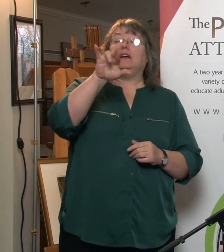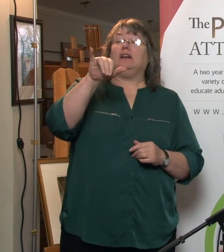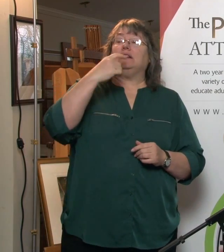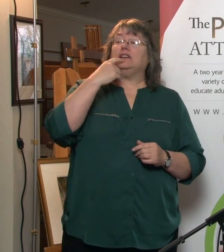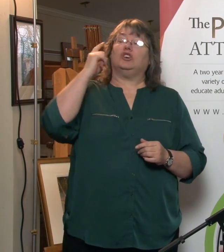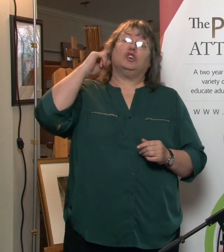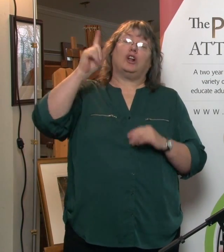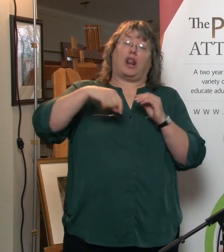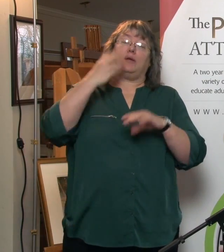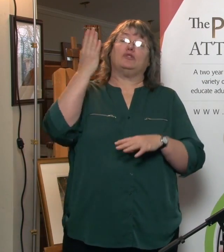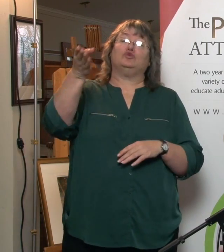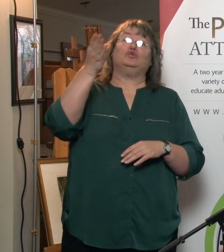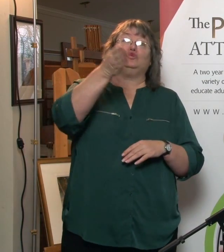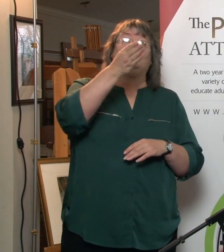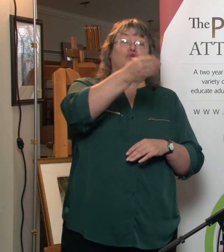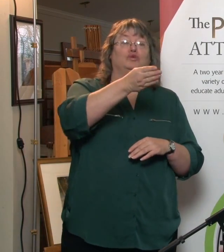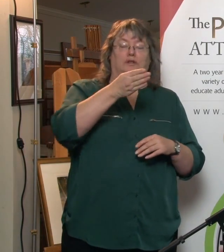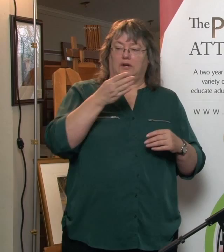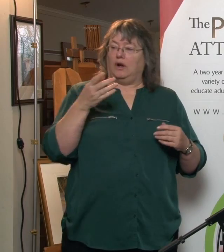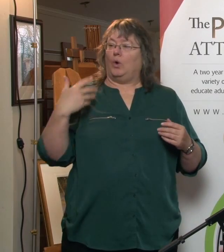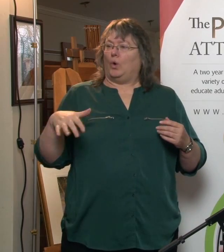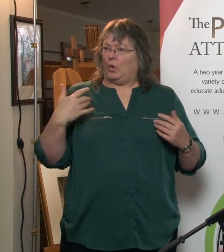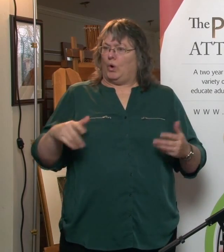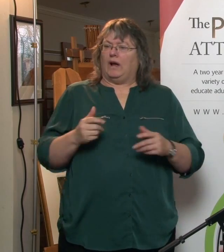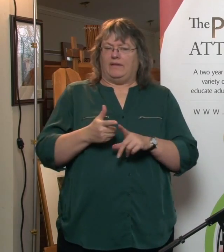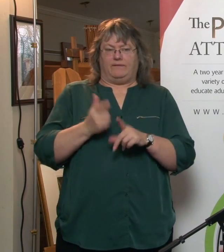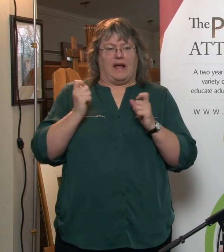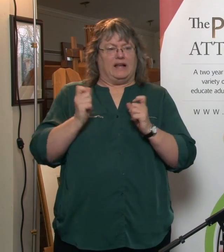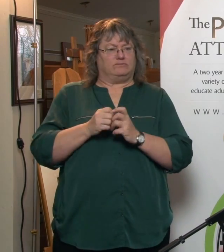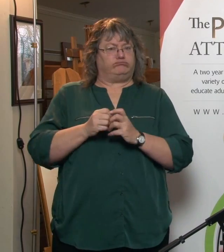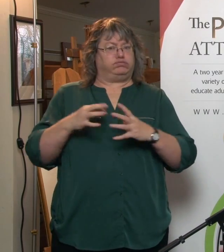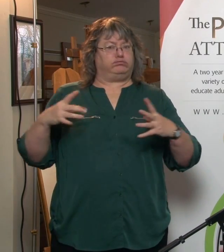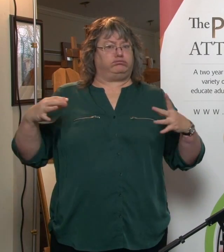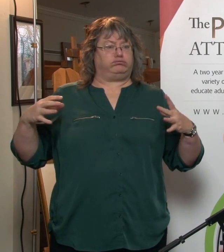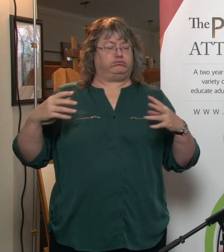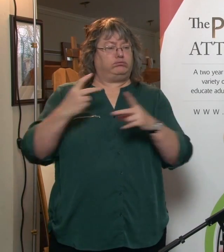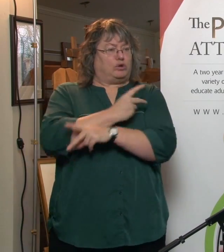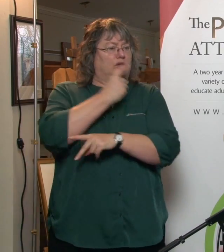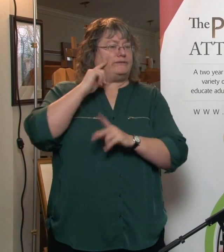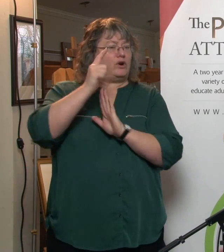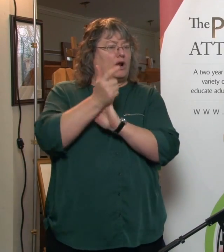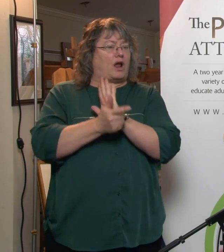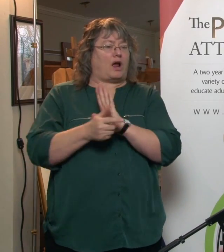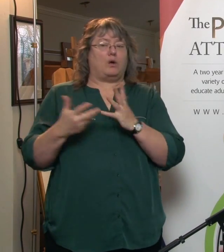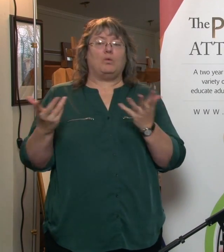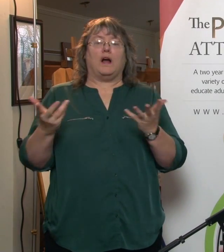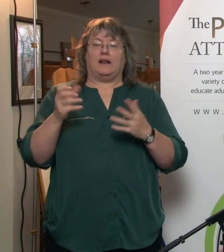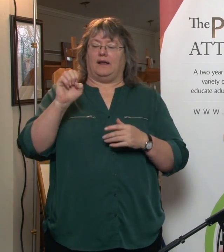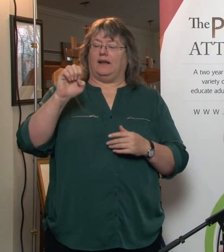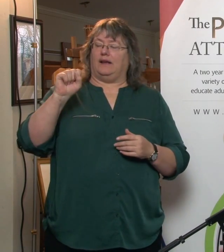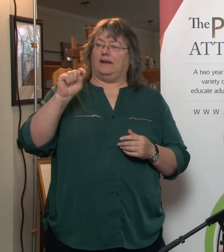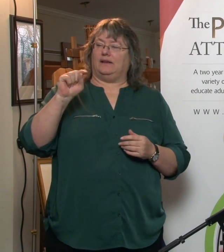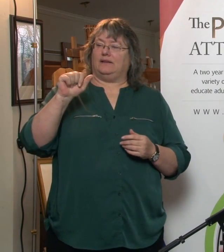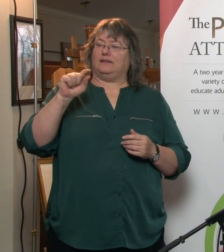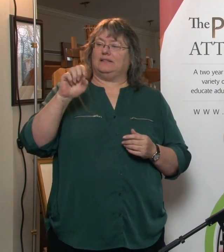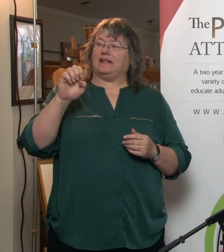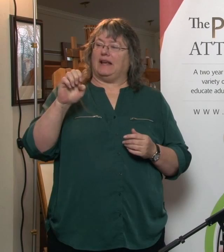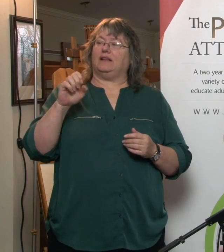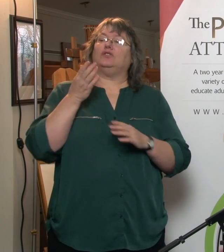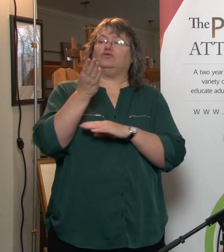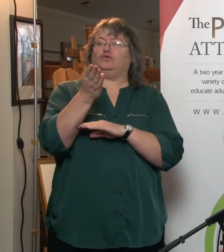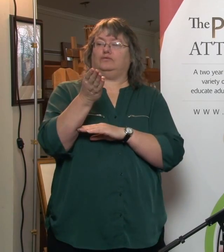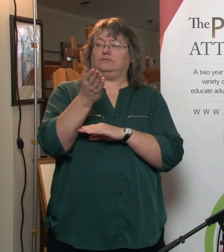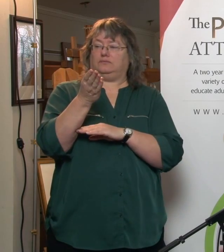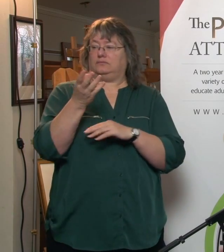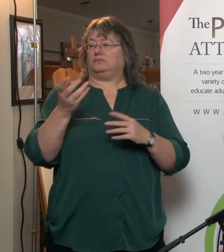lot about litigation, I can tell you that the fastest growing area of law that I see in Toronto is a state in the broad term litigation.